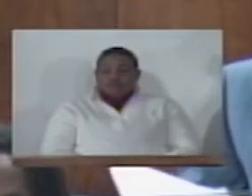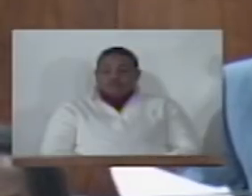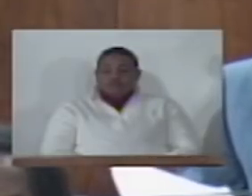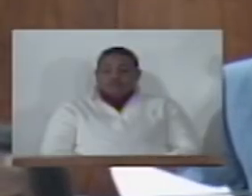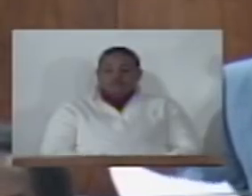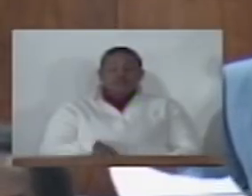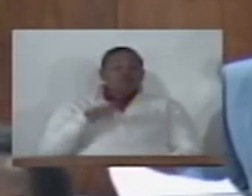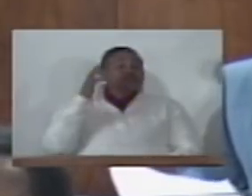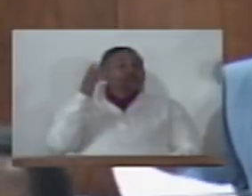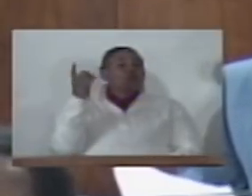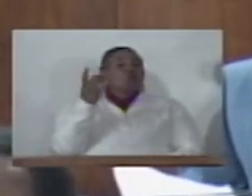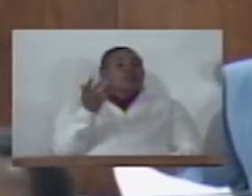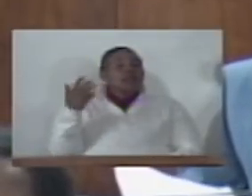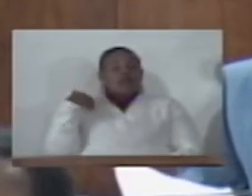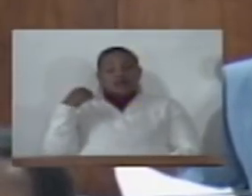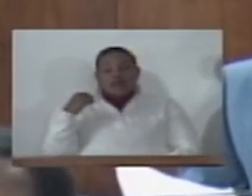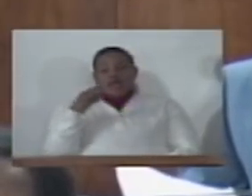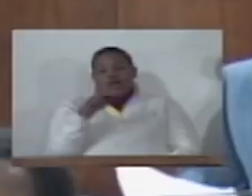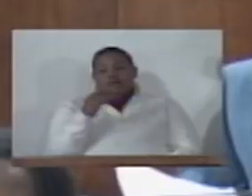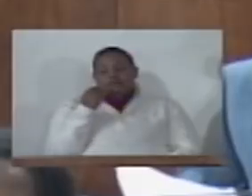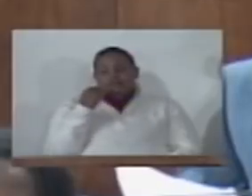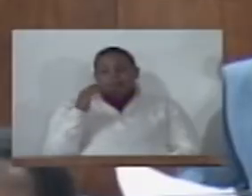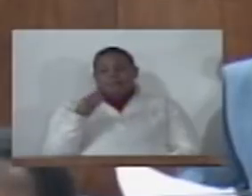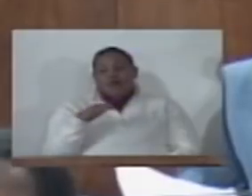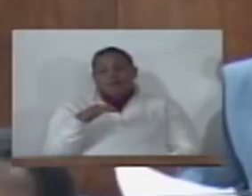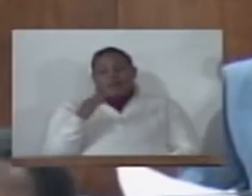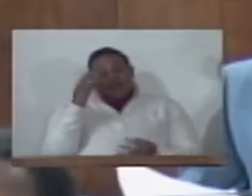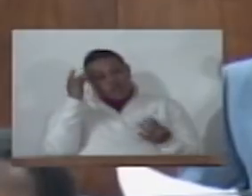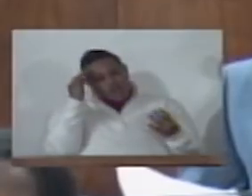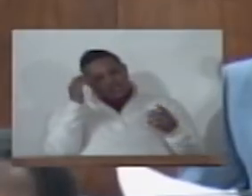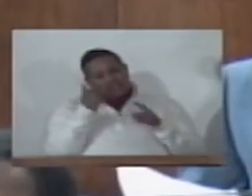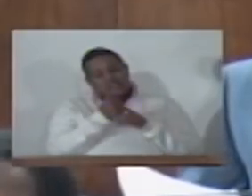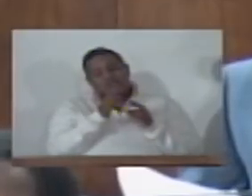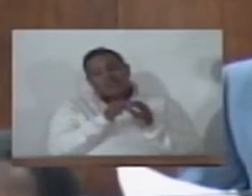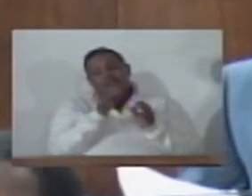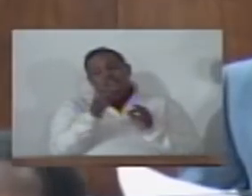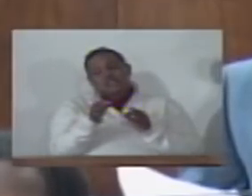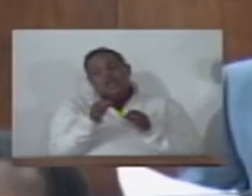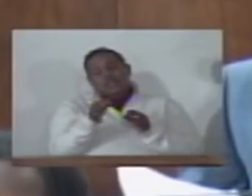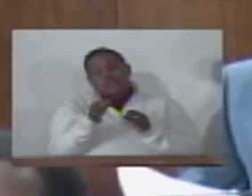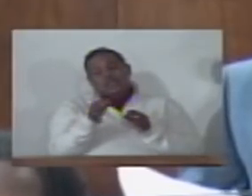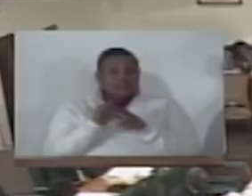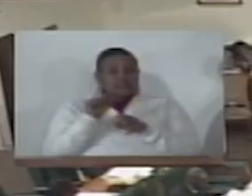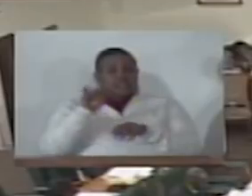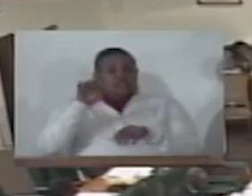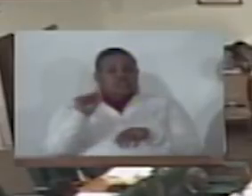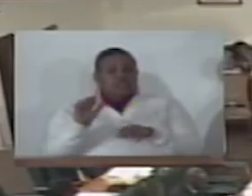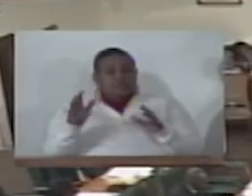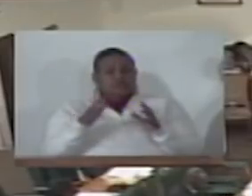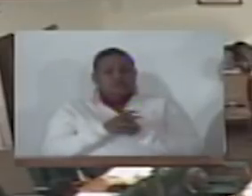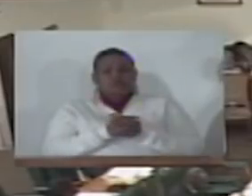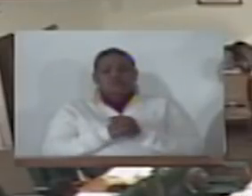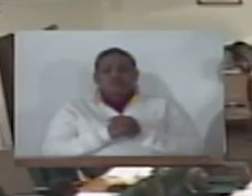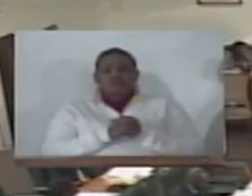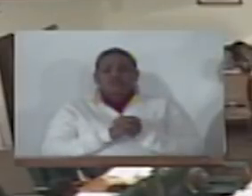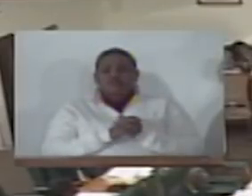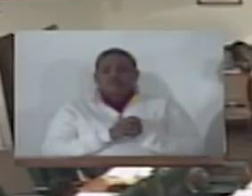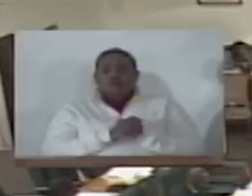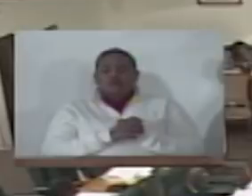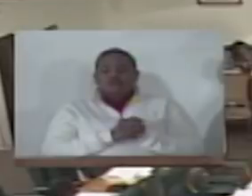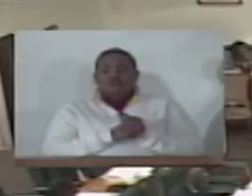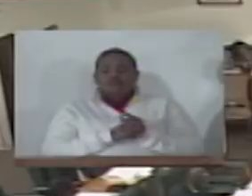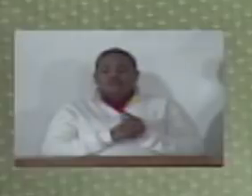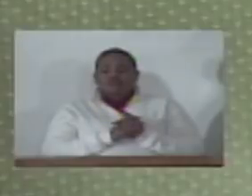Representatives on Tuesday to allow the enhanced security measure to continue. All 47 members of the lower house who were present